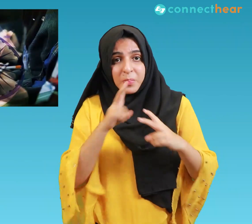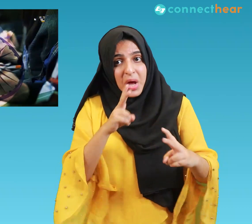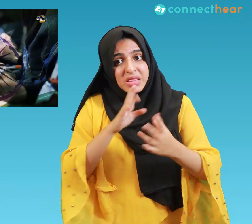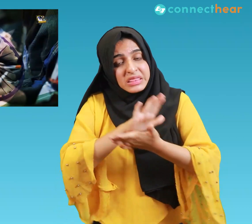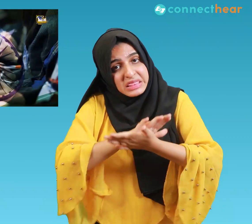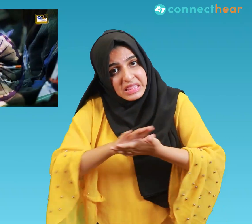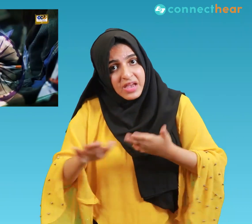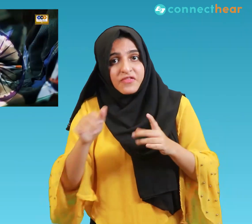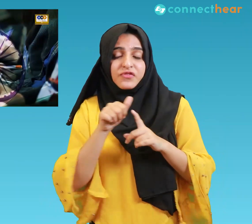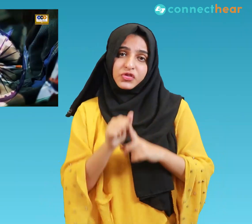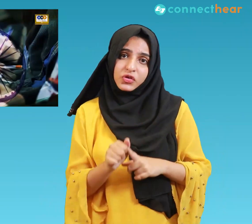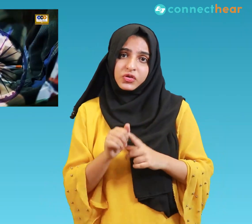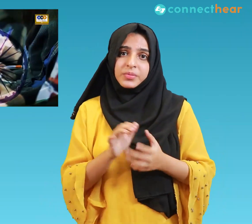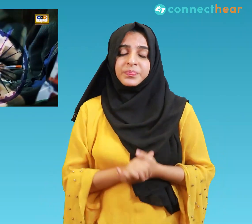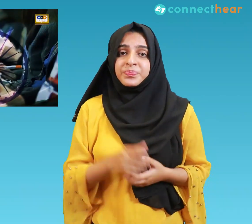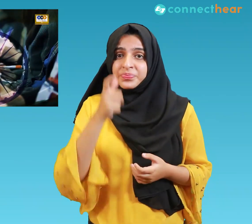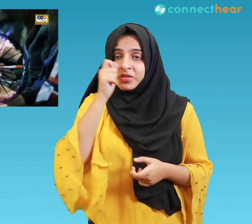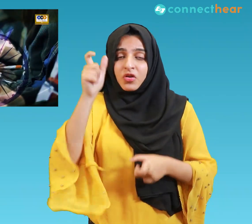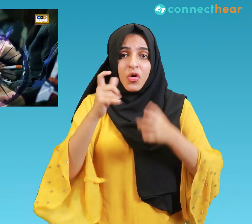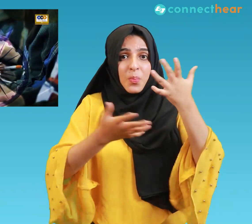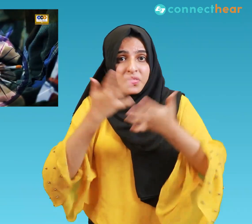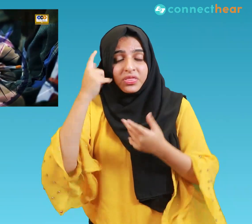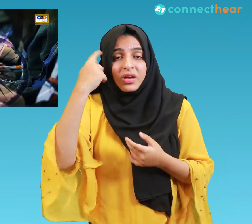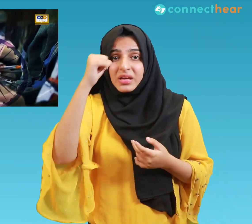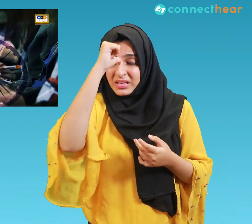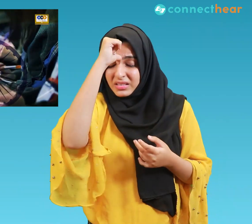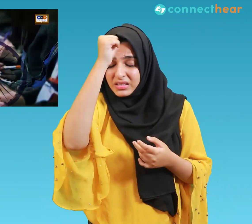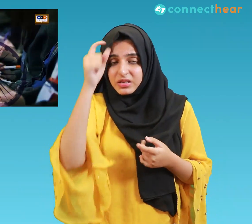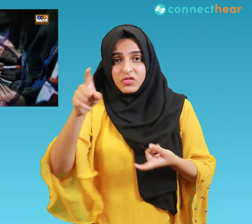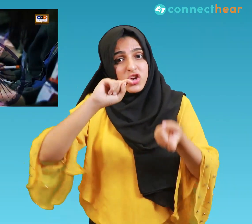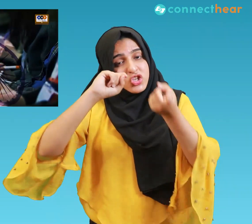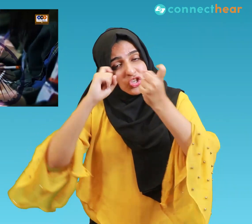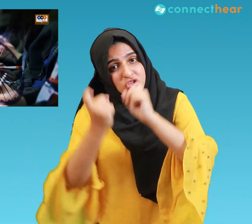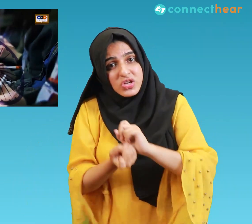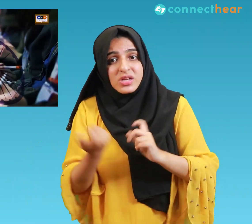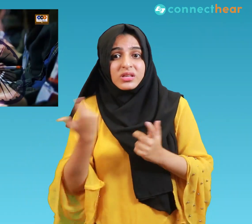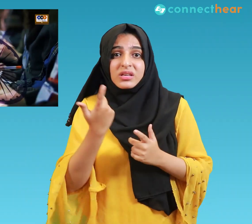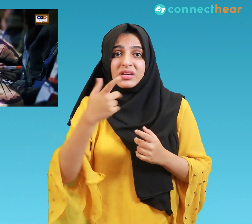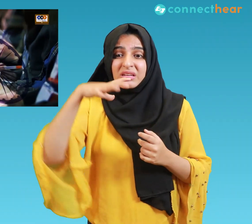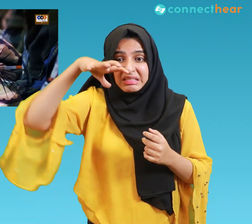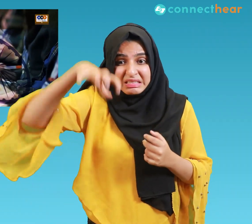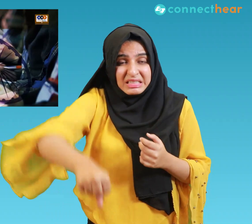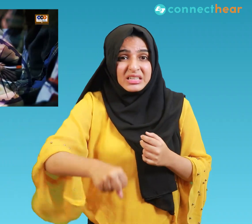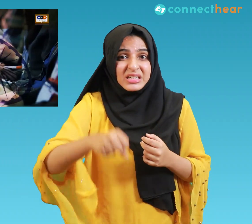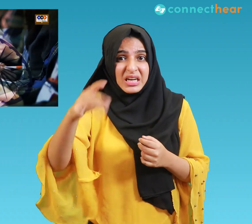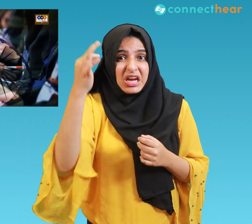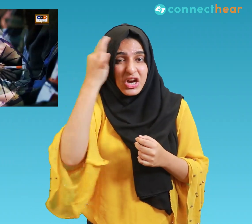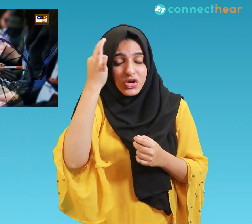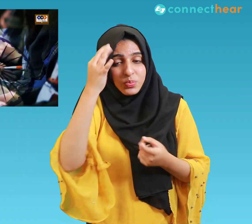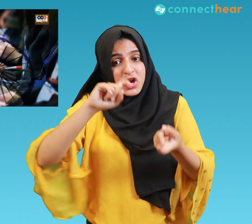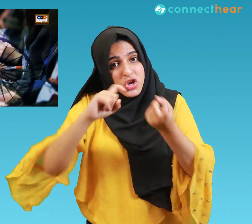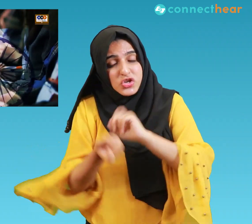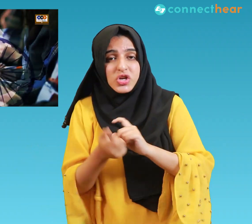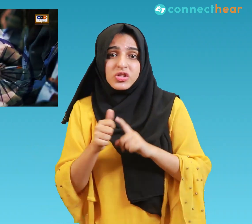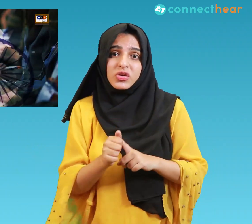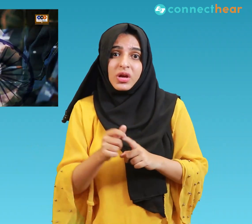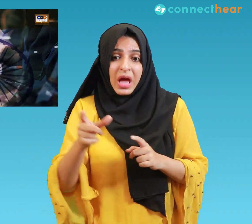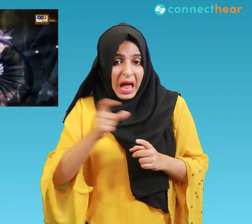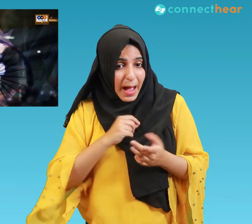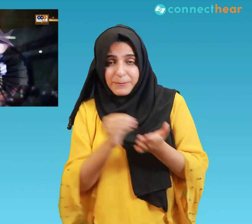Mr. Yusuf urged India to reverse its recent unilateral measures in occupied Jammu and Kashmir. Not for my sake but for your own